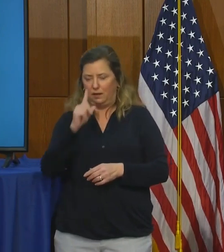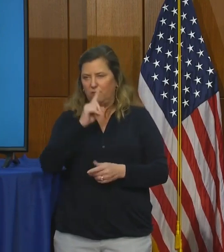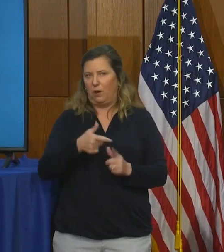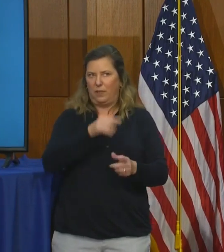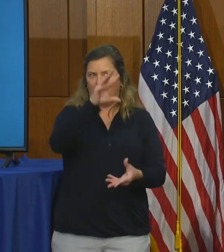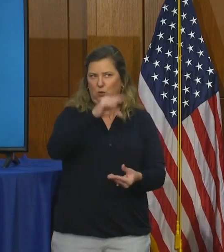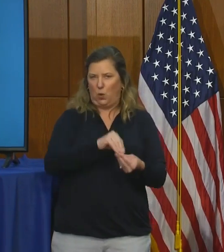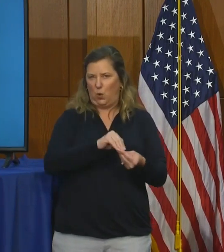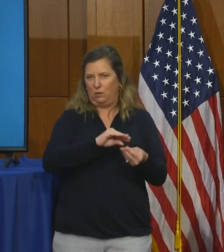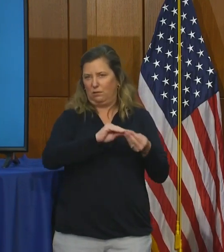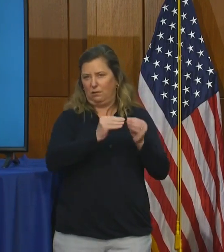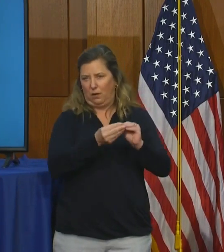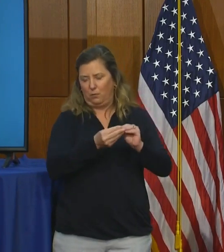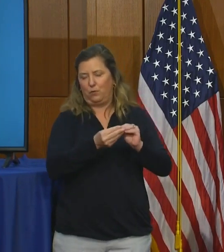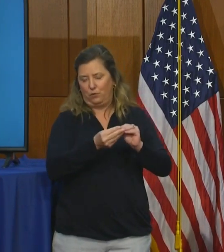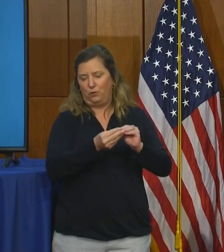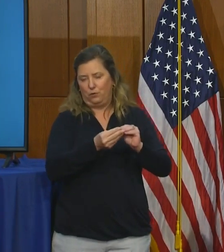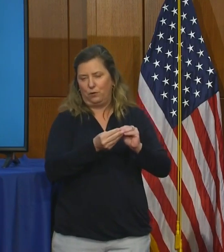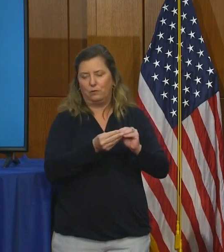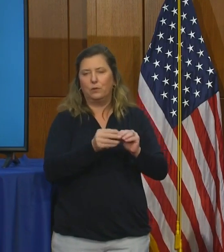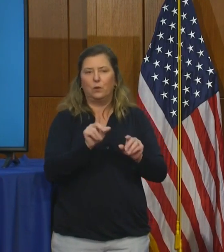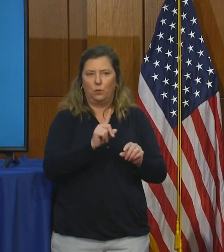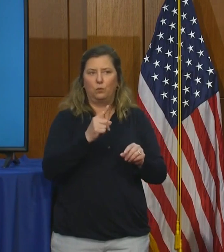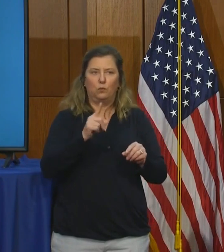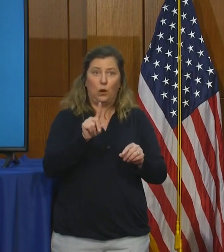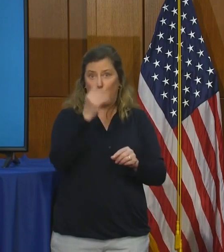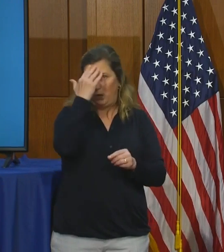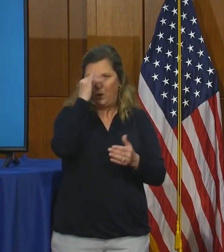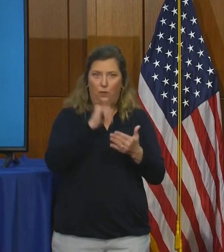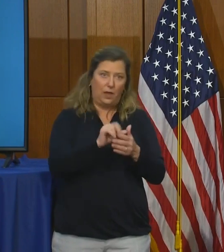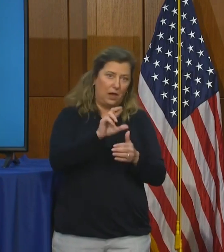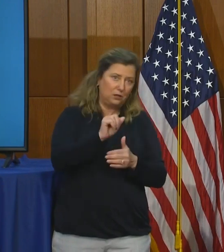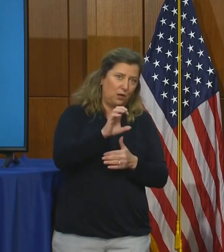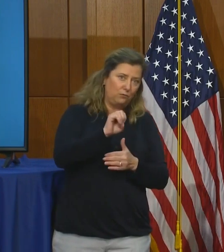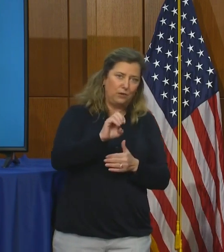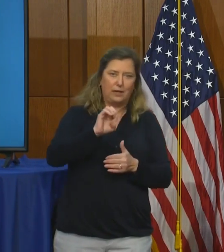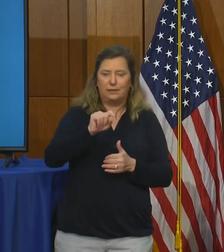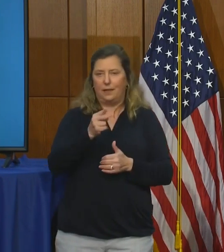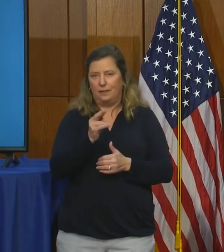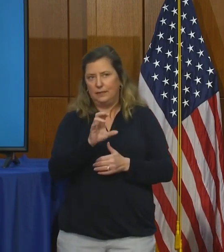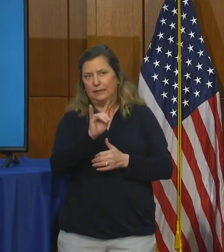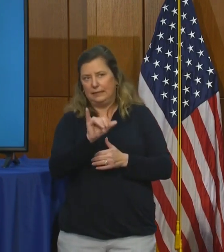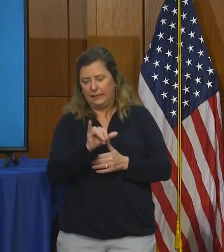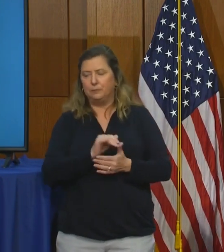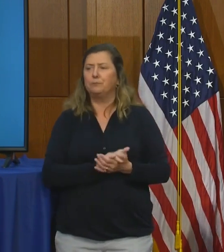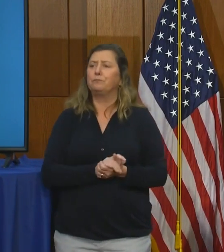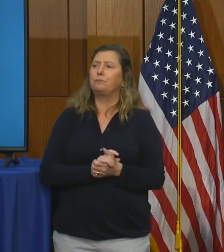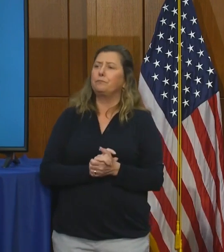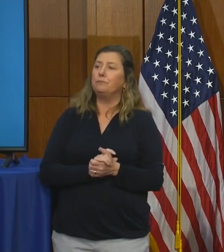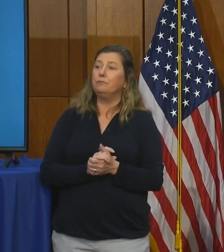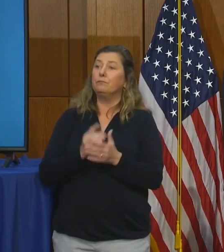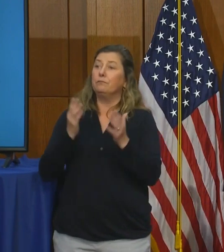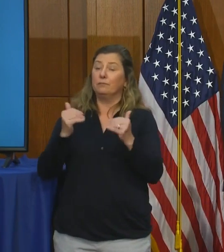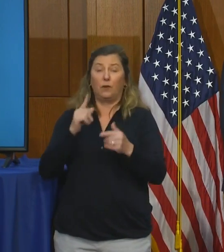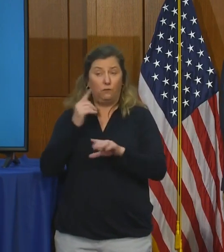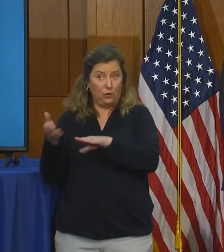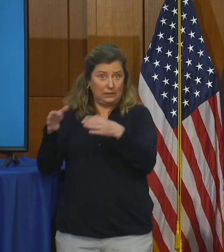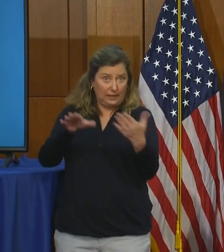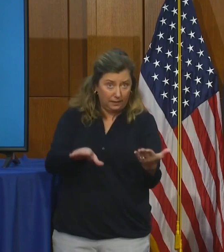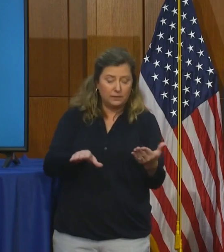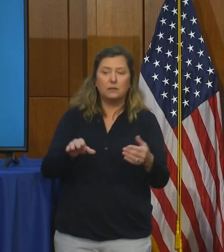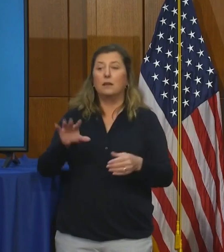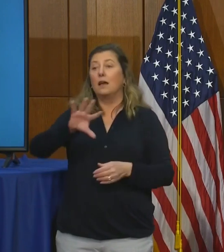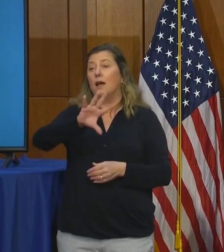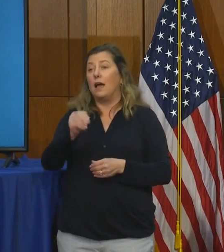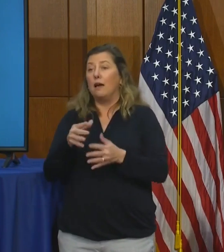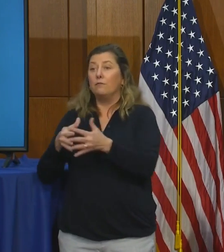denominator of cases with race and ethnicity. In terms of deaths, African-American